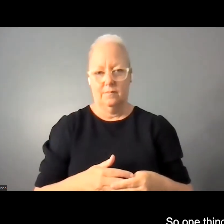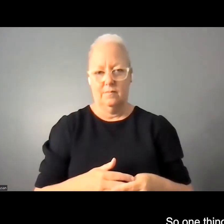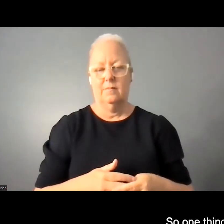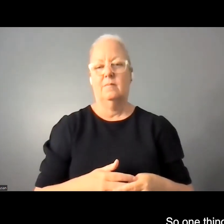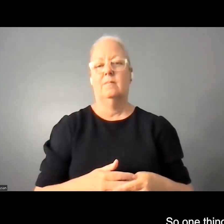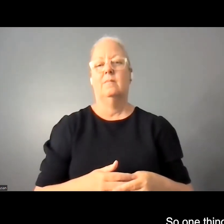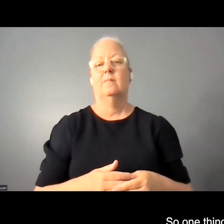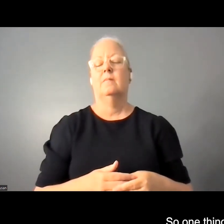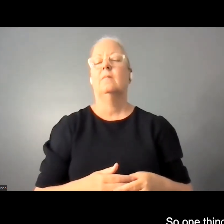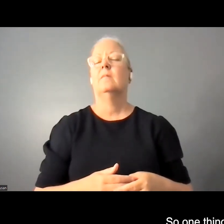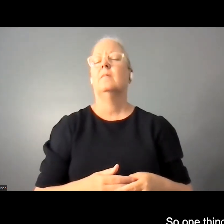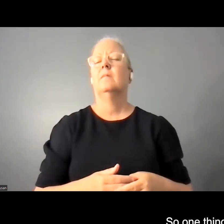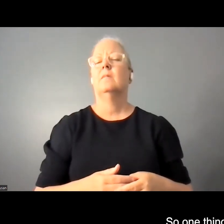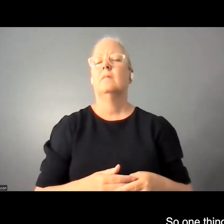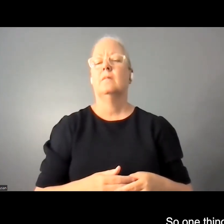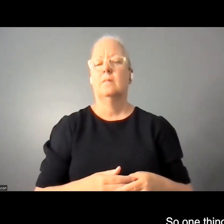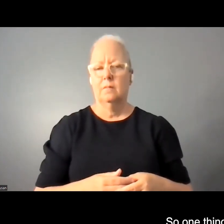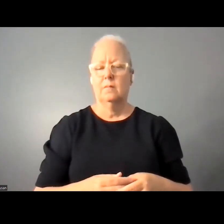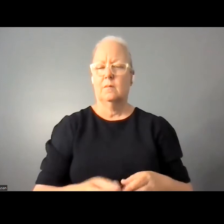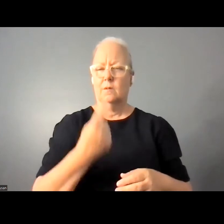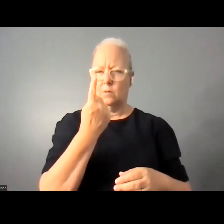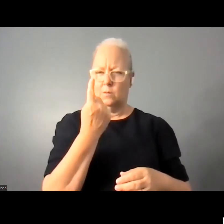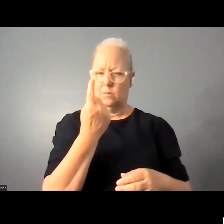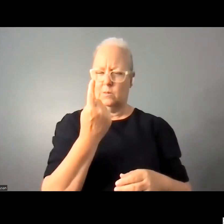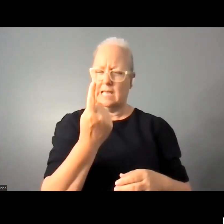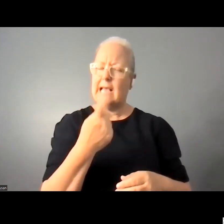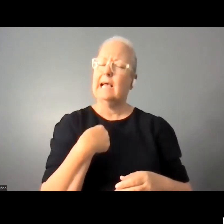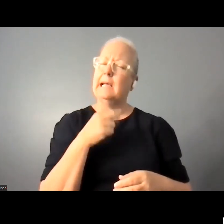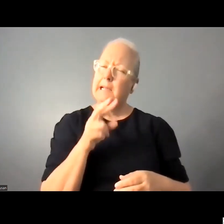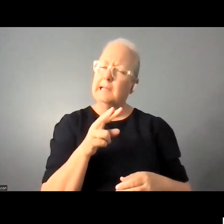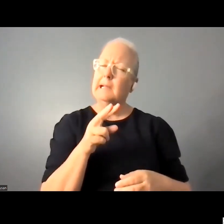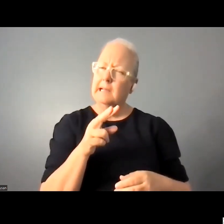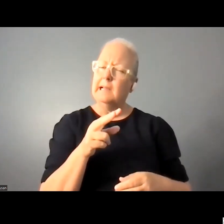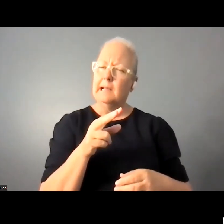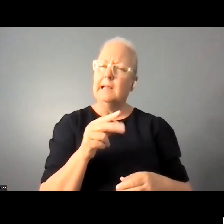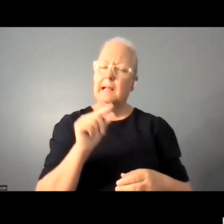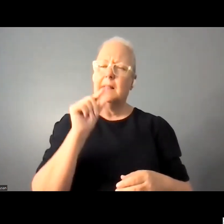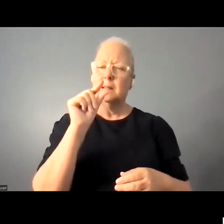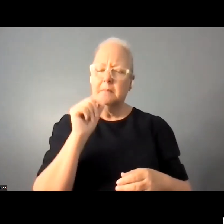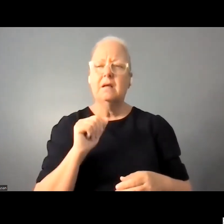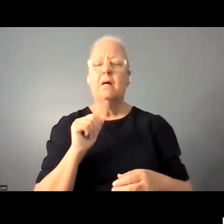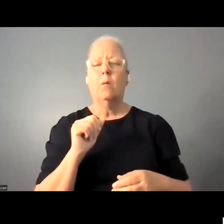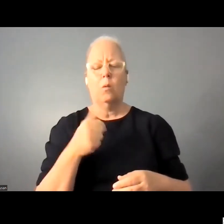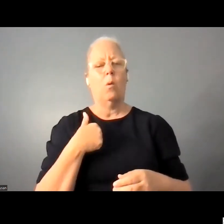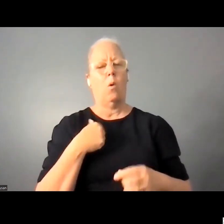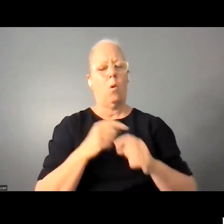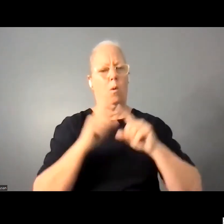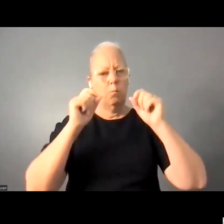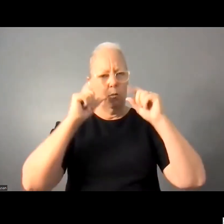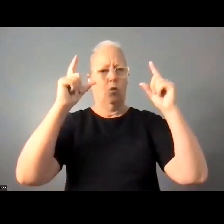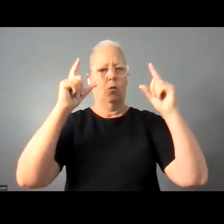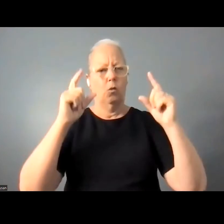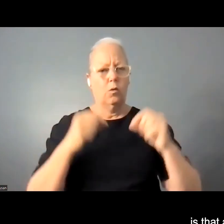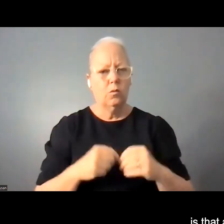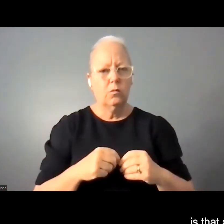me when i was doing some background reading on transition employment